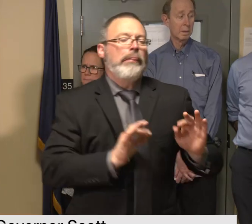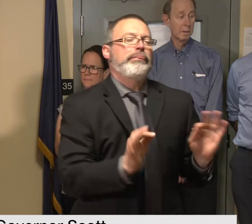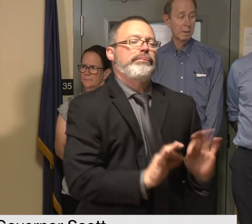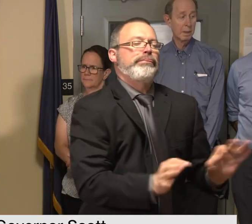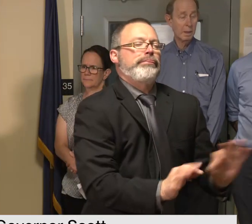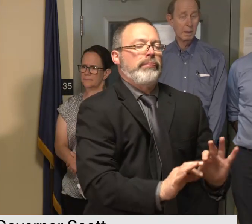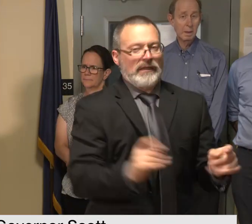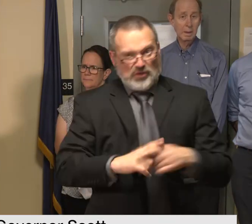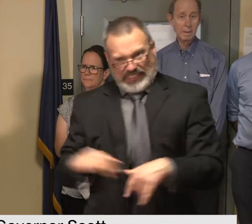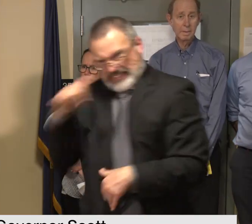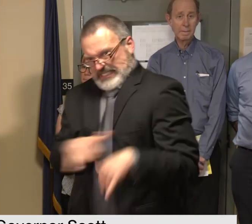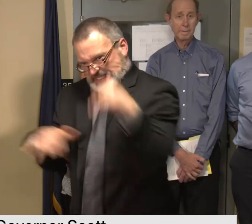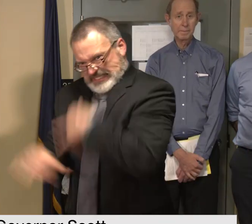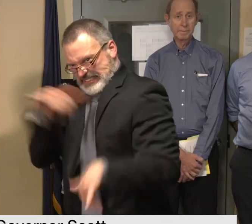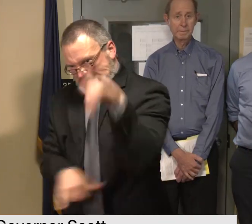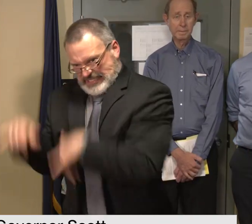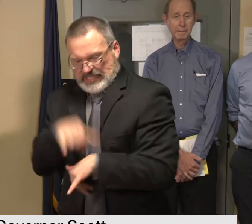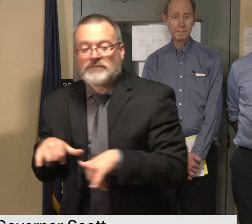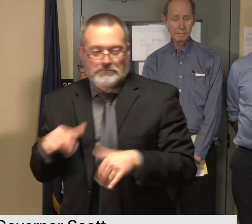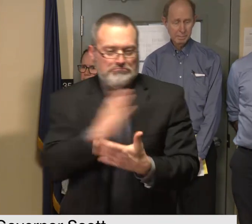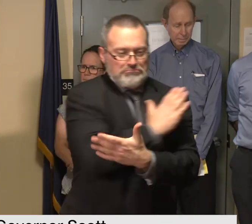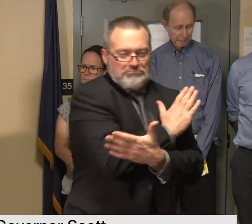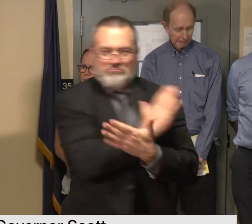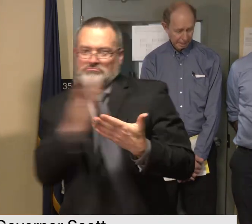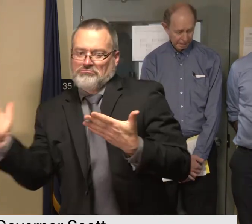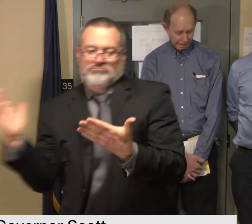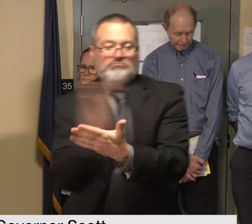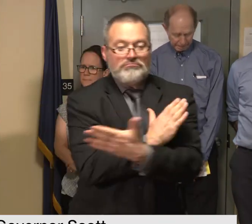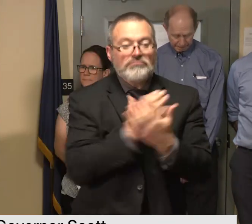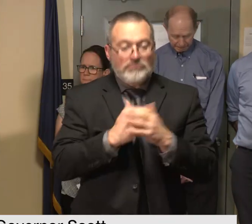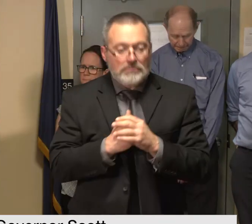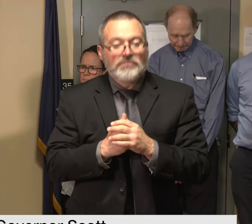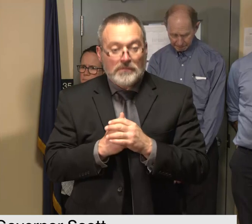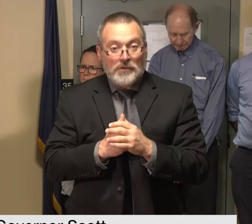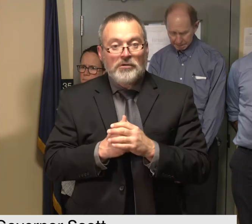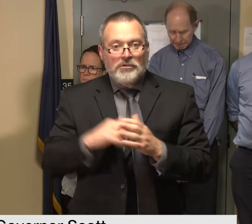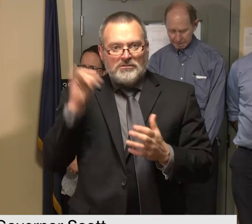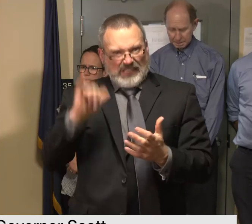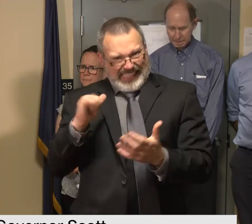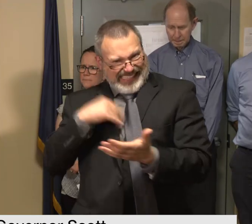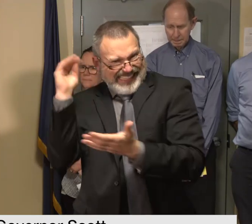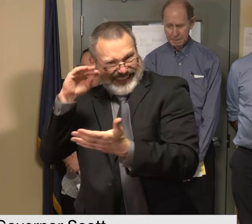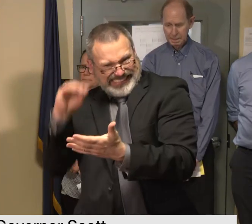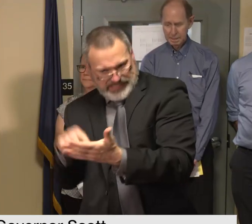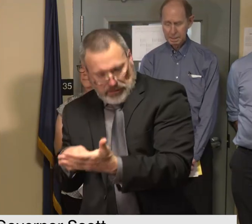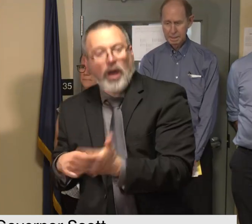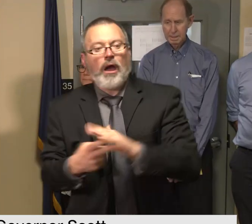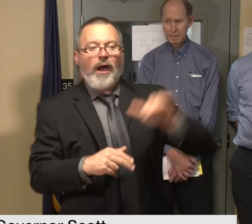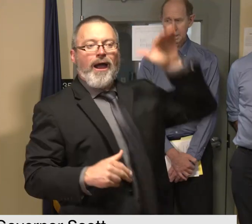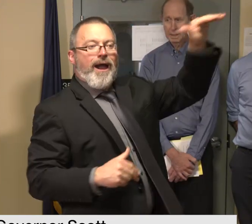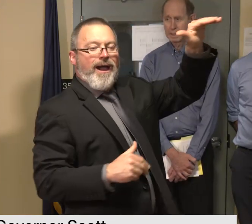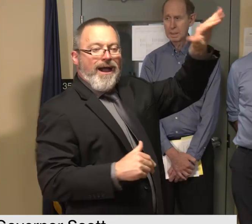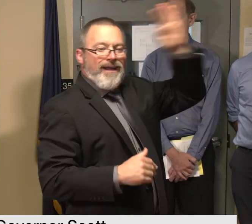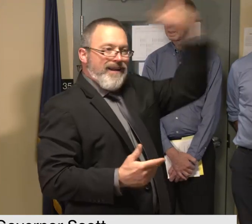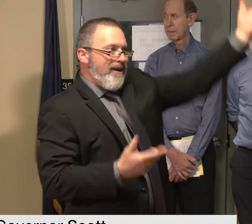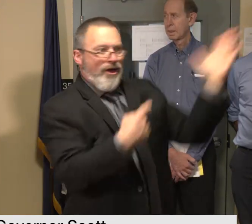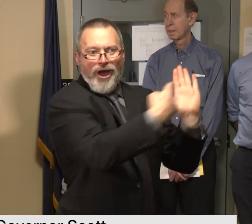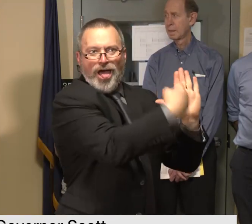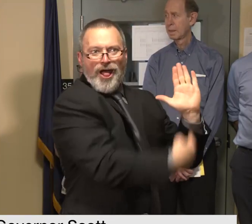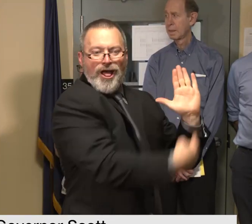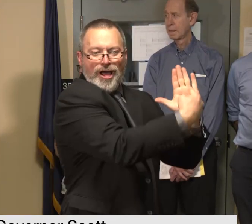federal assistance so even if you're planning to fix the damage yourself or I guess live with the damage